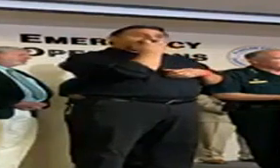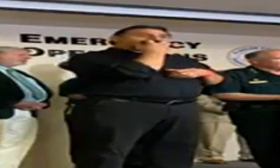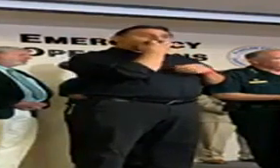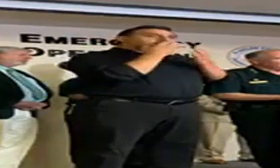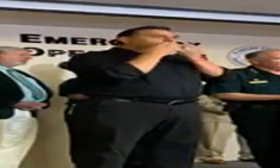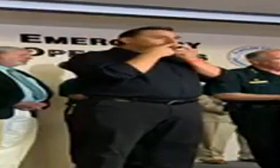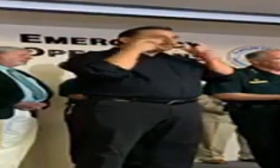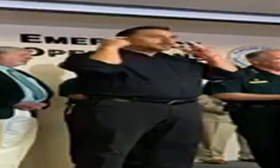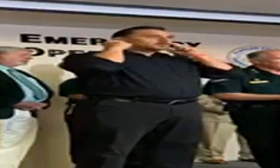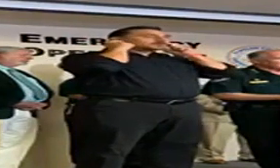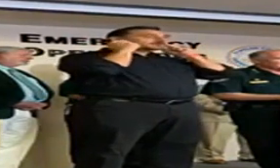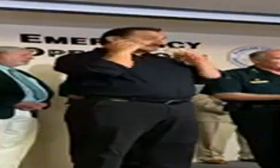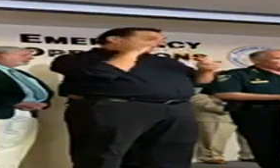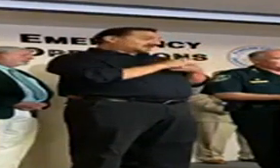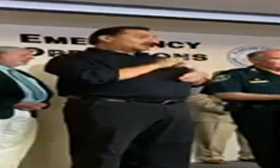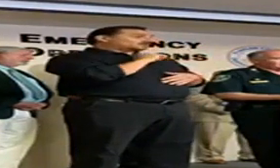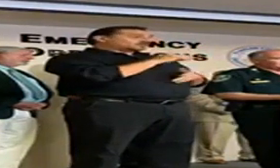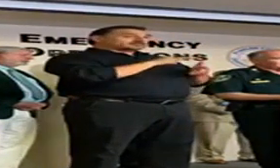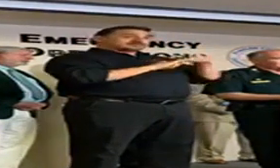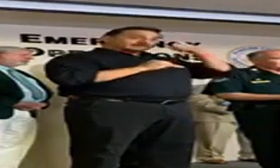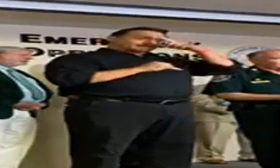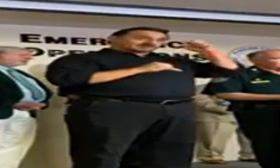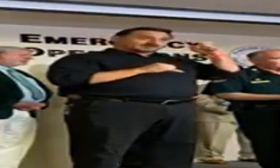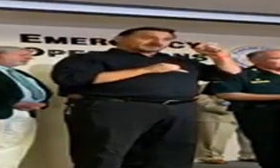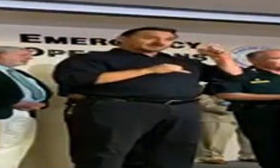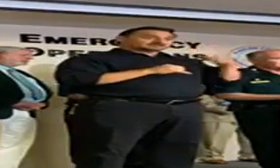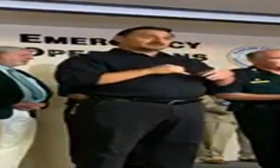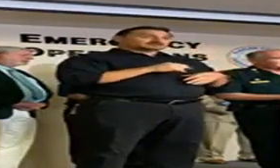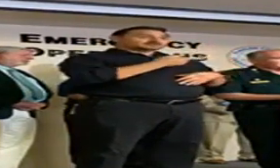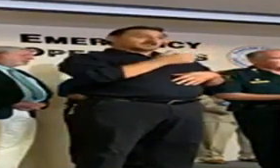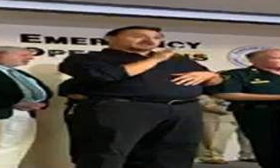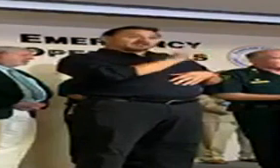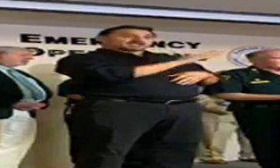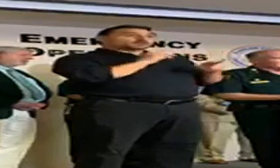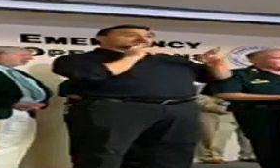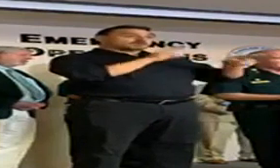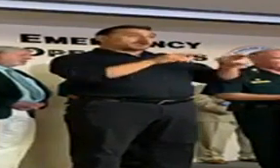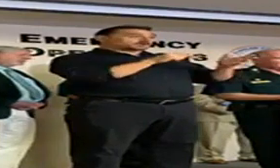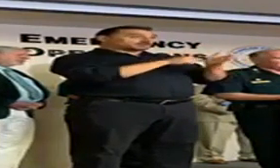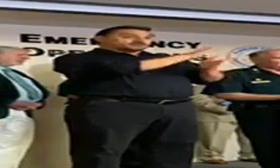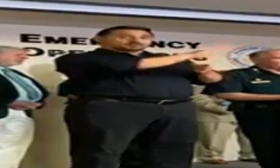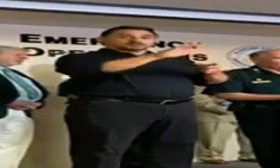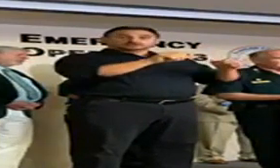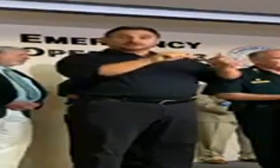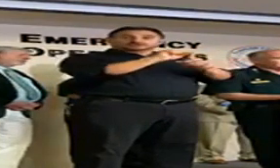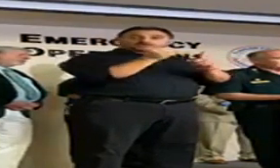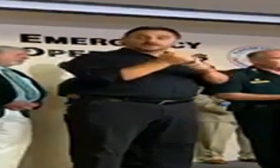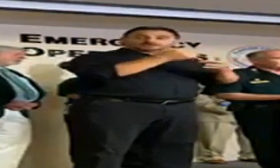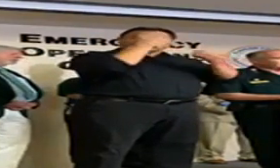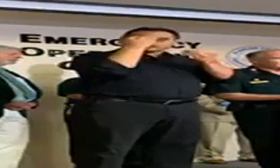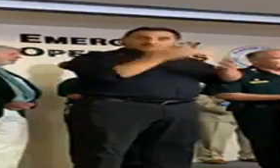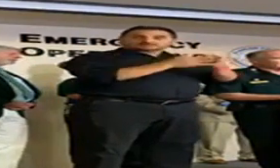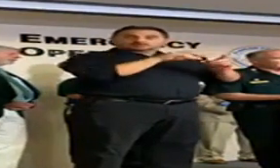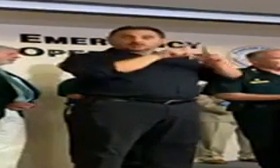If it is, that is because in their response to your scene information or the